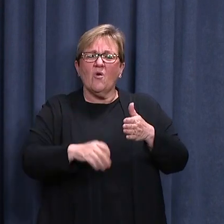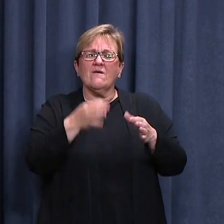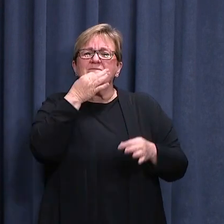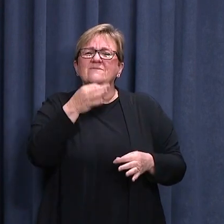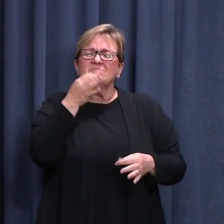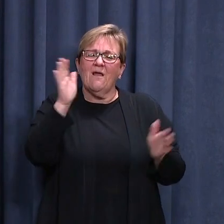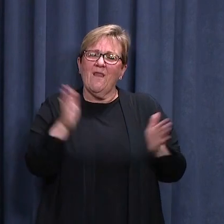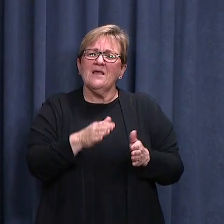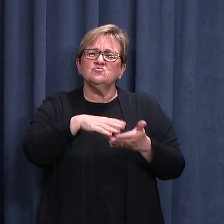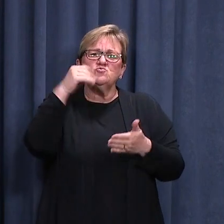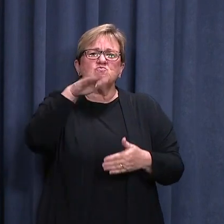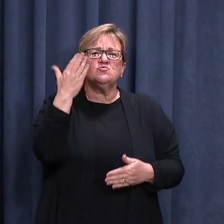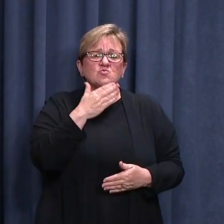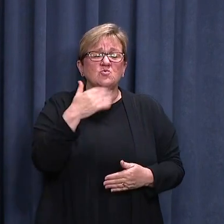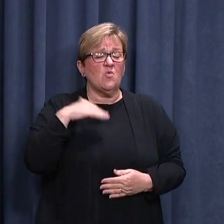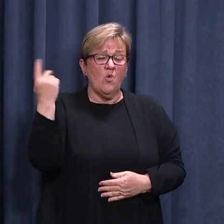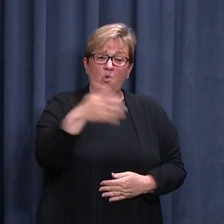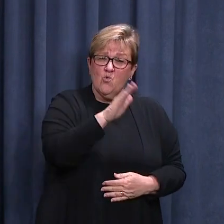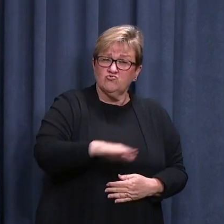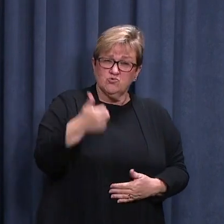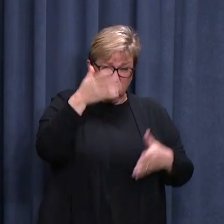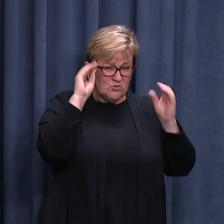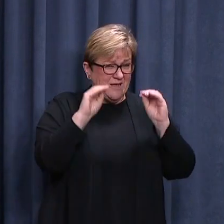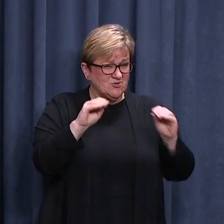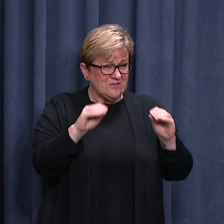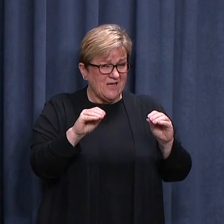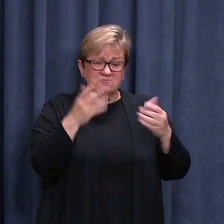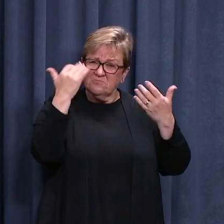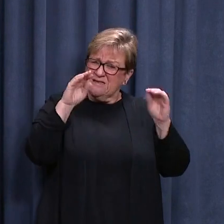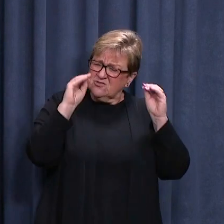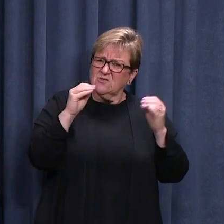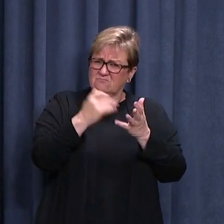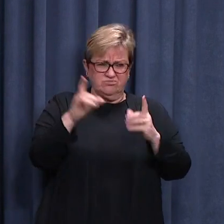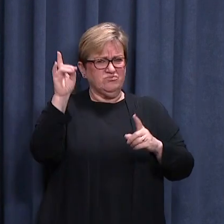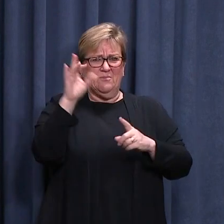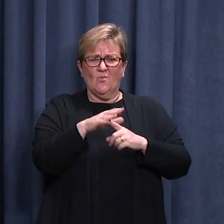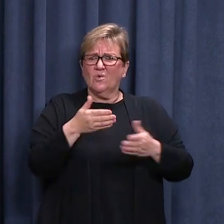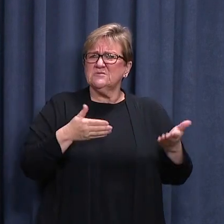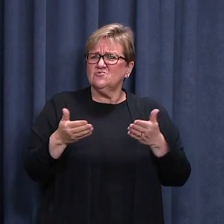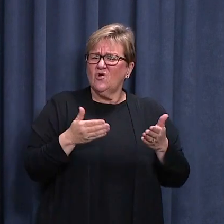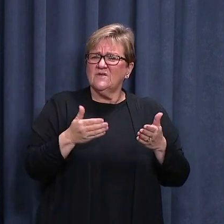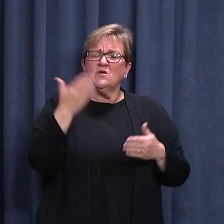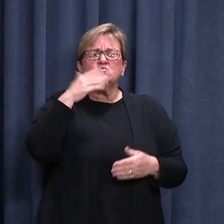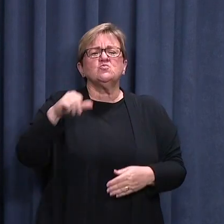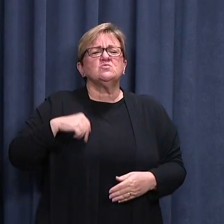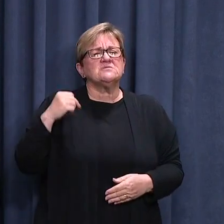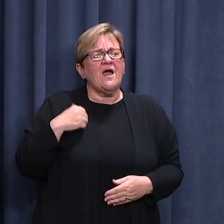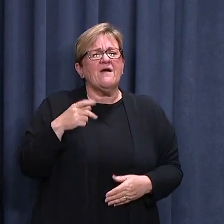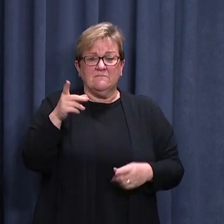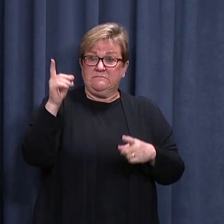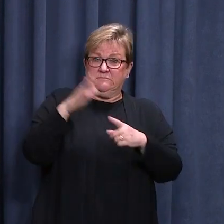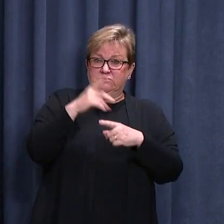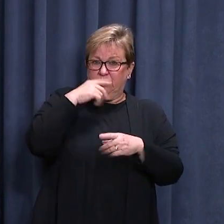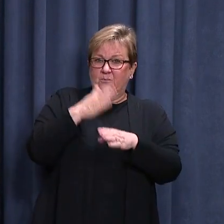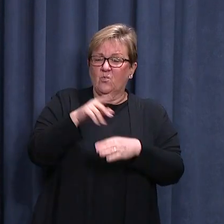We want every child to get a good education. Education is an essential service and our school staff are essential